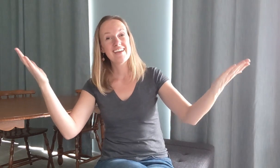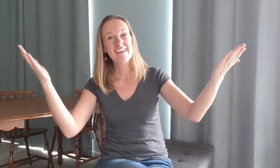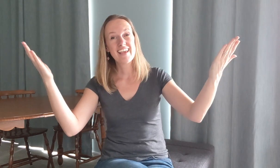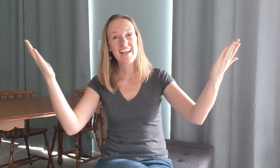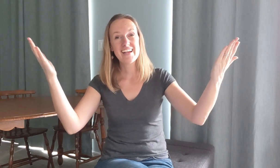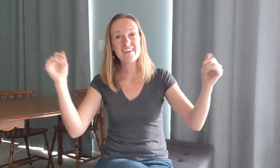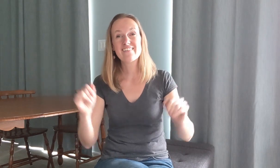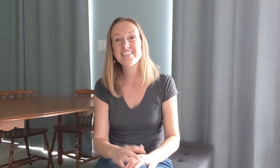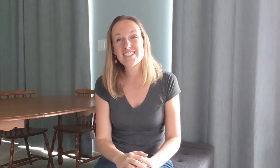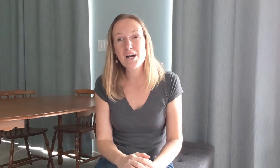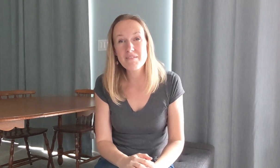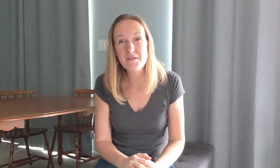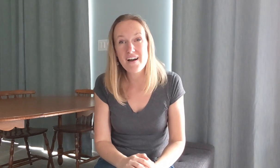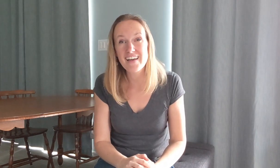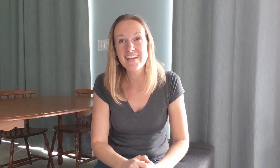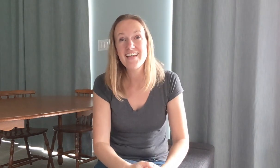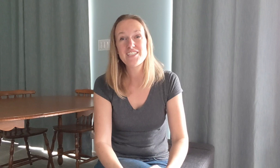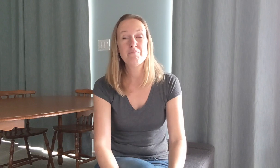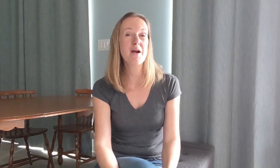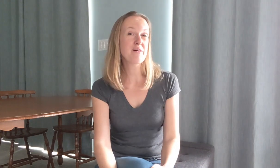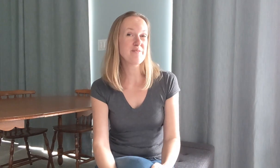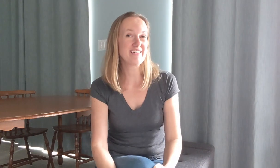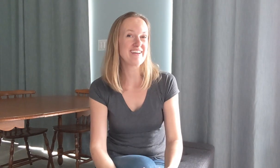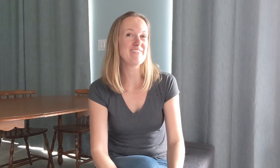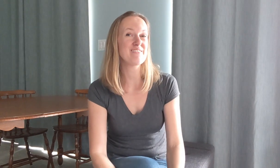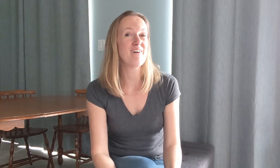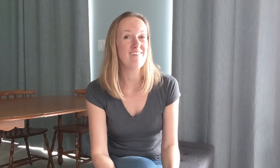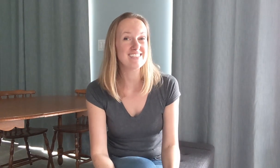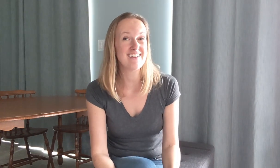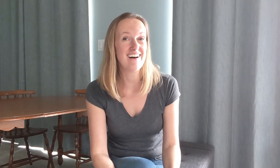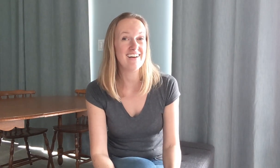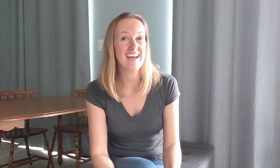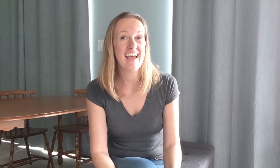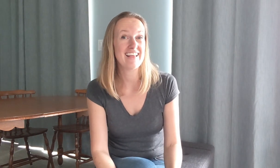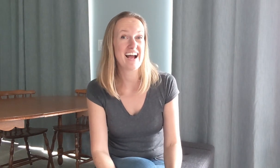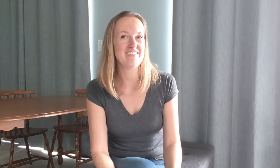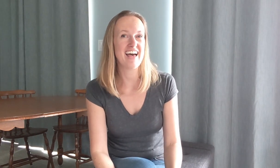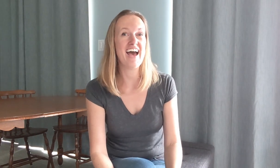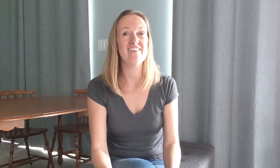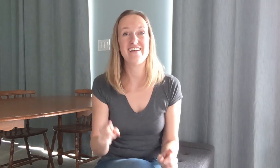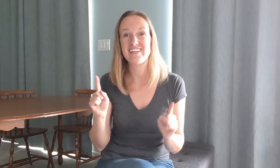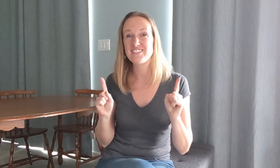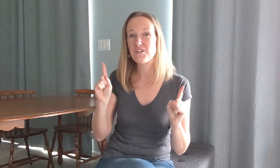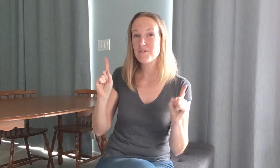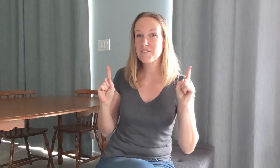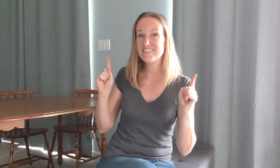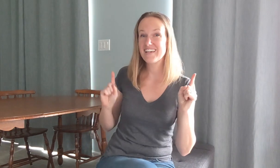okay great job everyone tomorrow we're gonna go through the whole song and then after that we're gonna do it with music